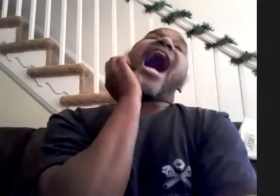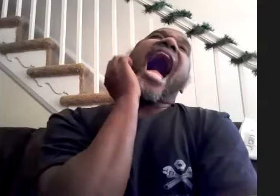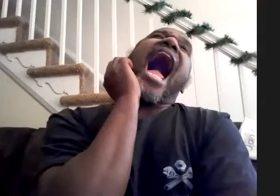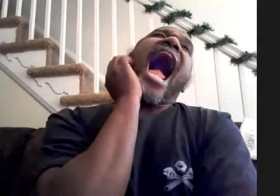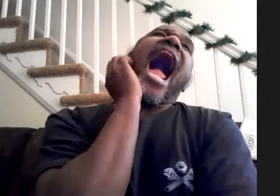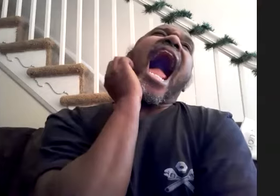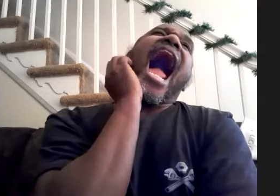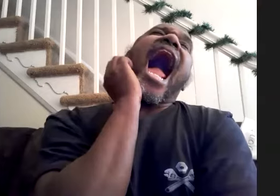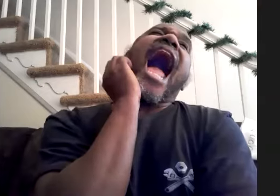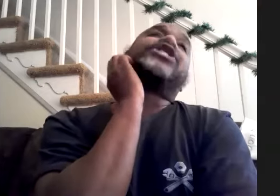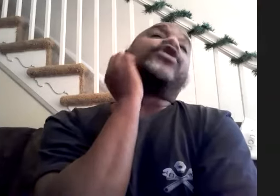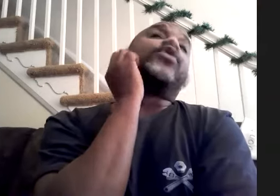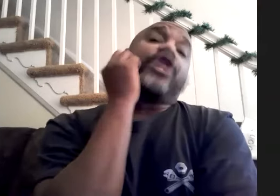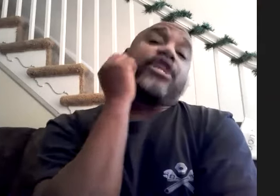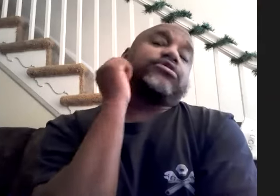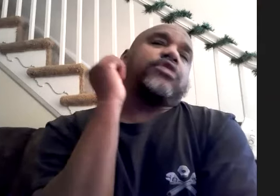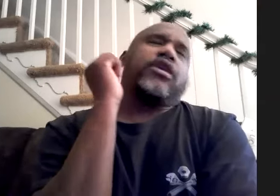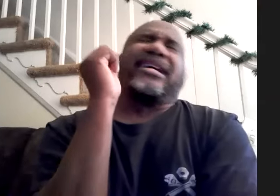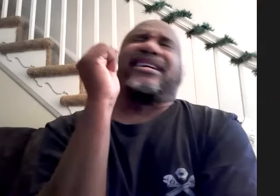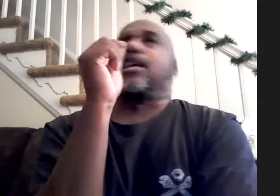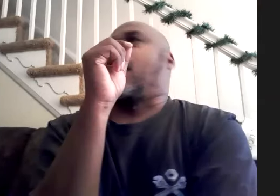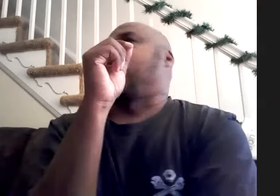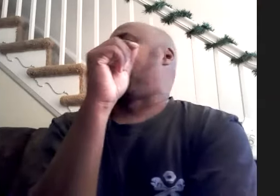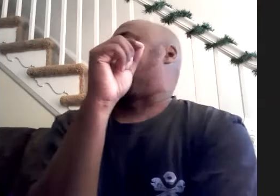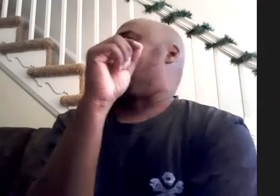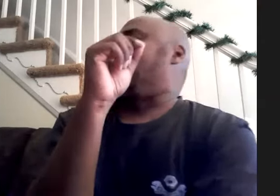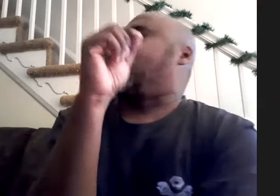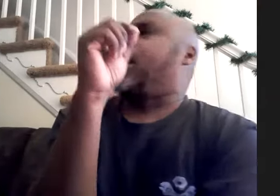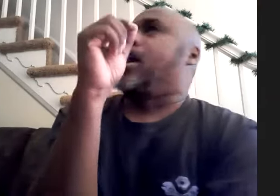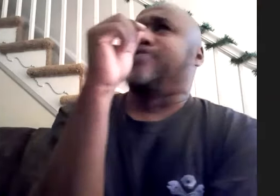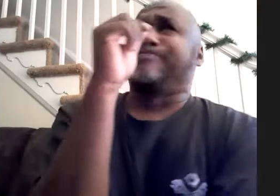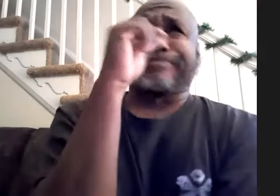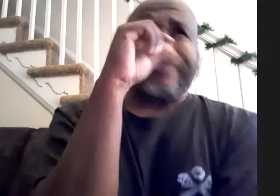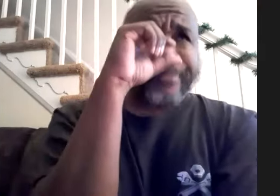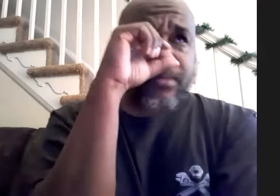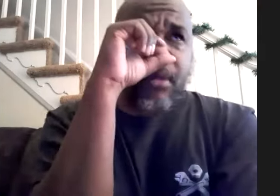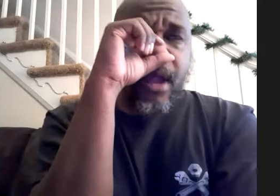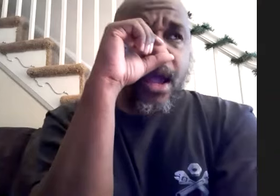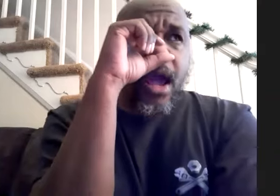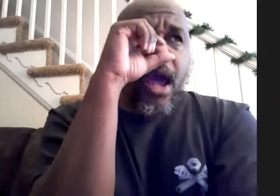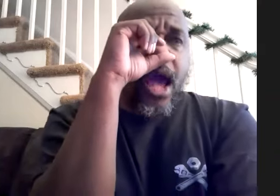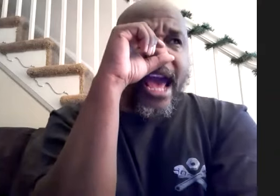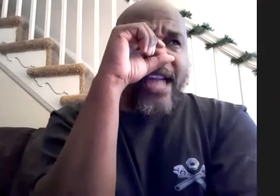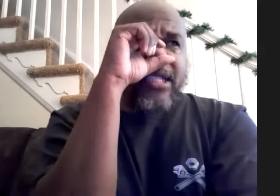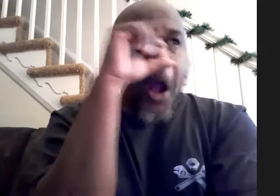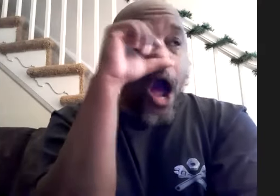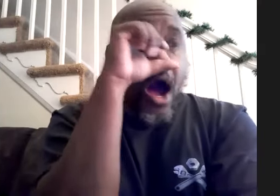tony williams oh my gosh that guy um and uh